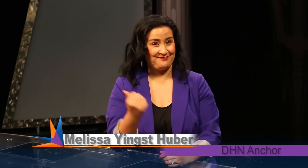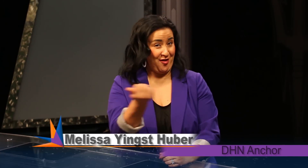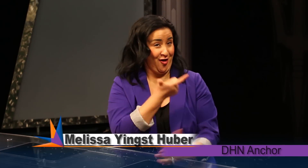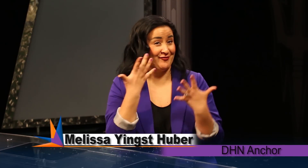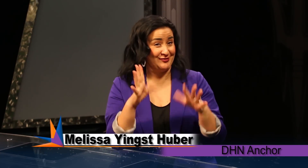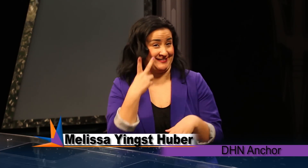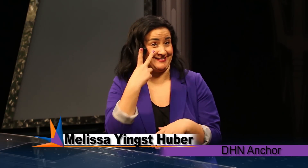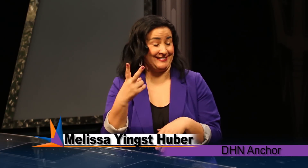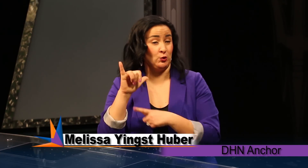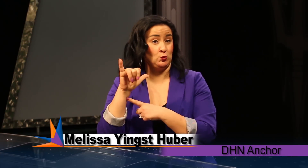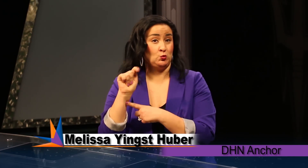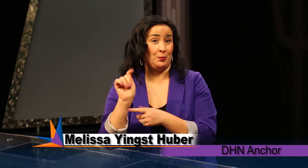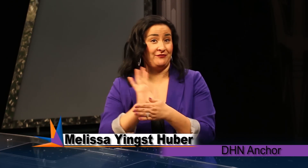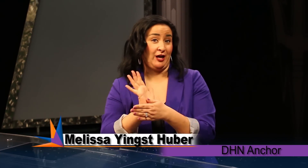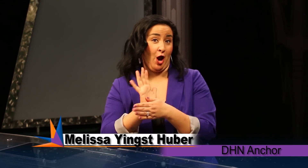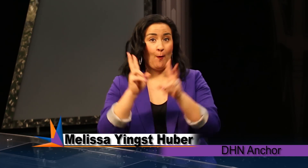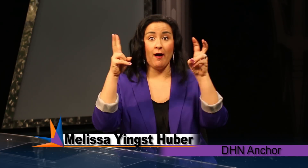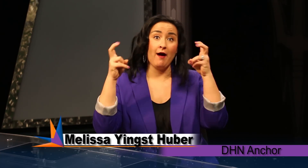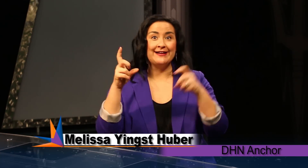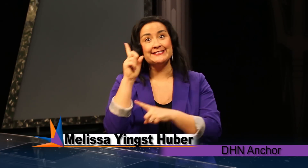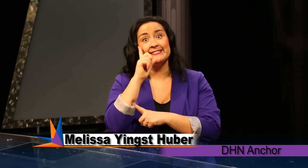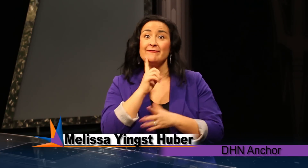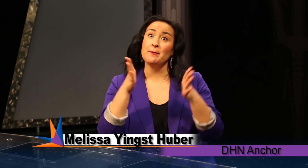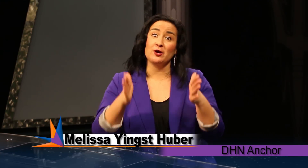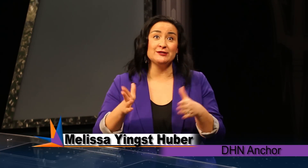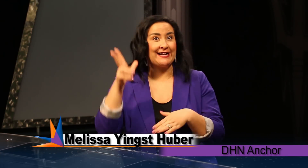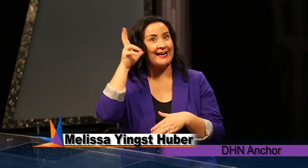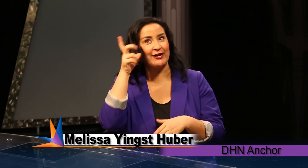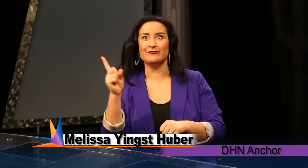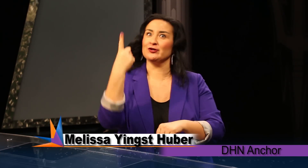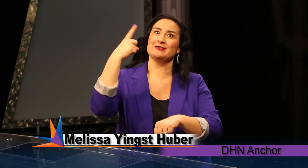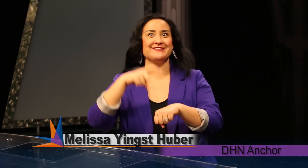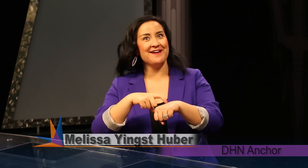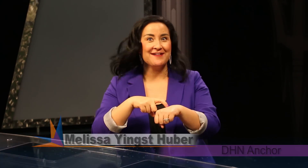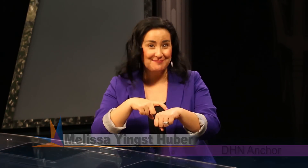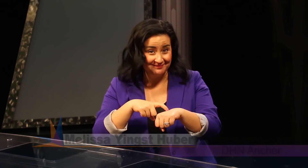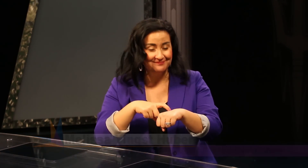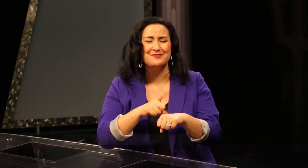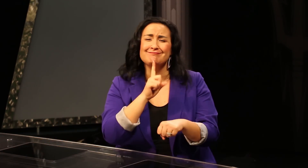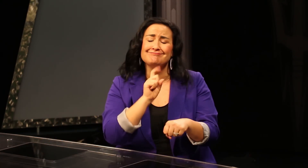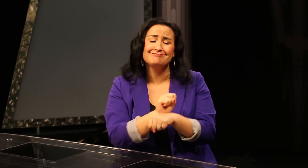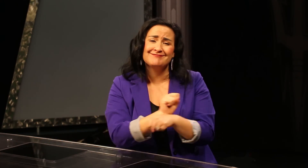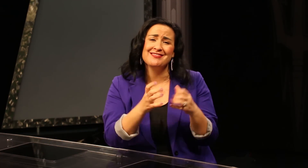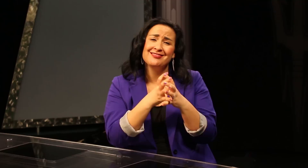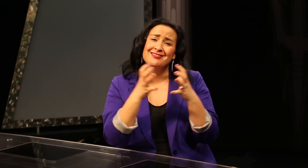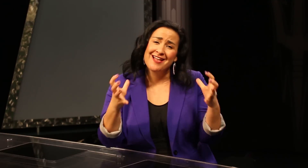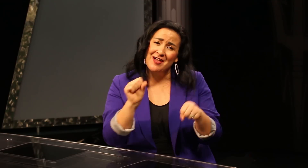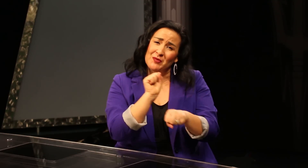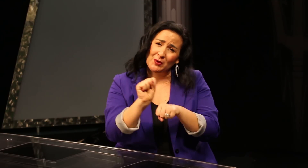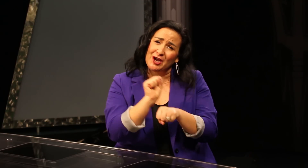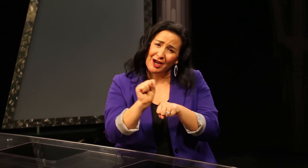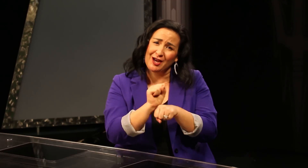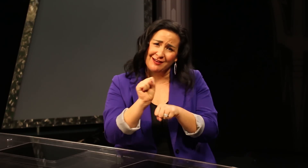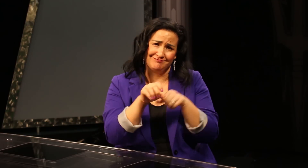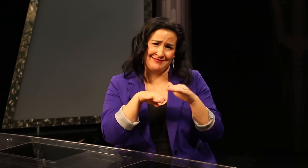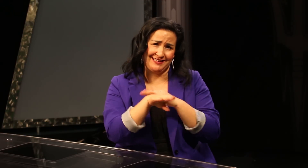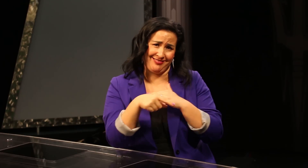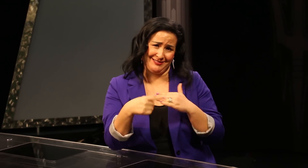we've all seen those YouTube videos titled deaf person hearing for the first time but there's a lot more work that goes into